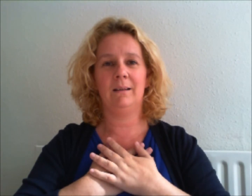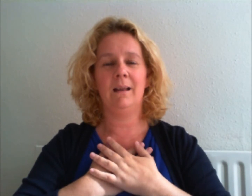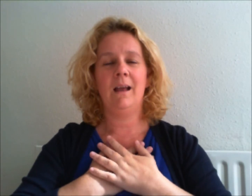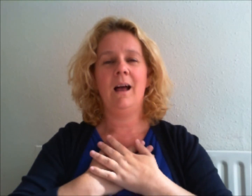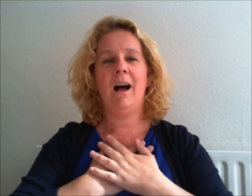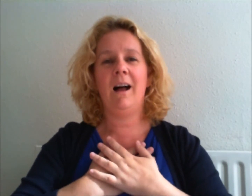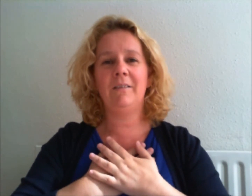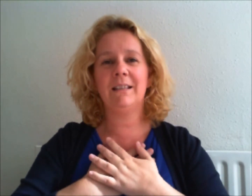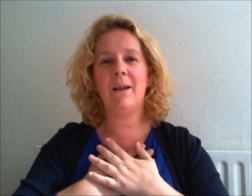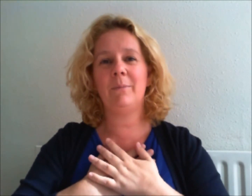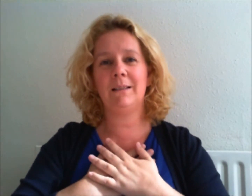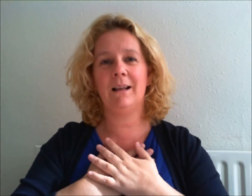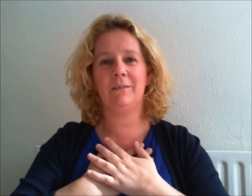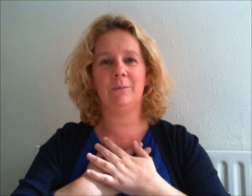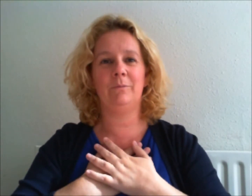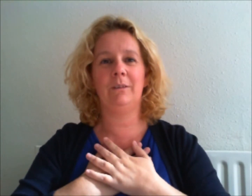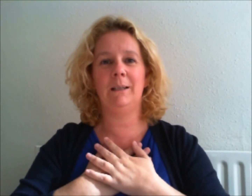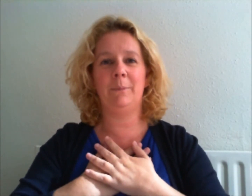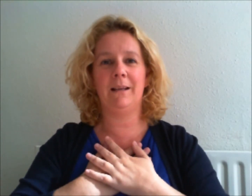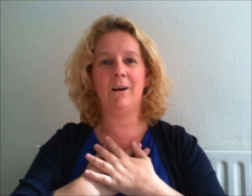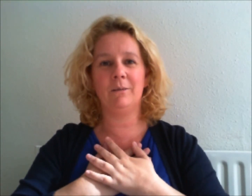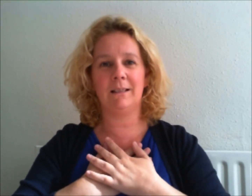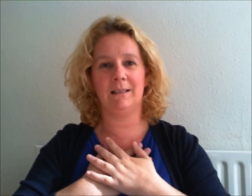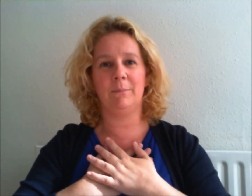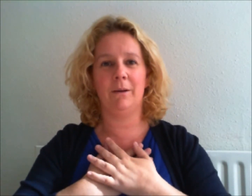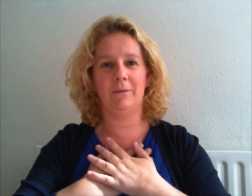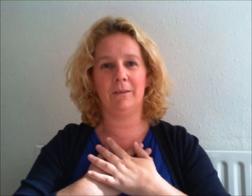I set myself some really big goals this month.